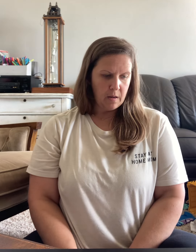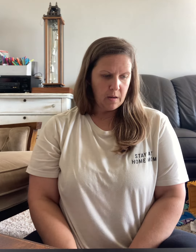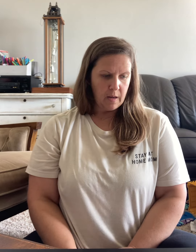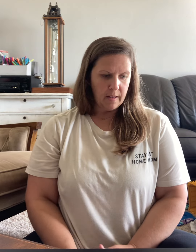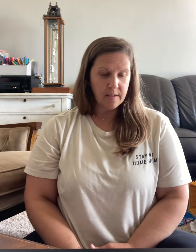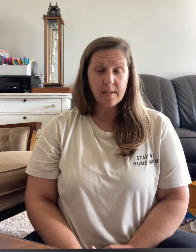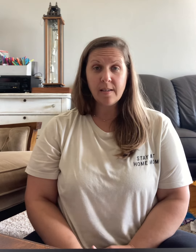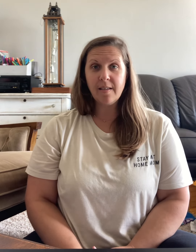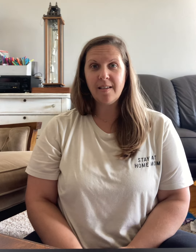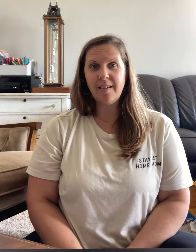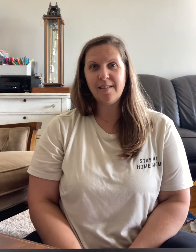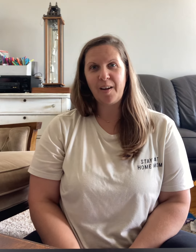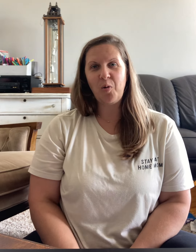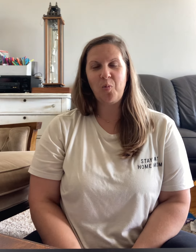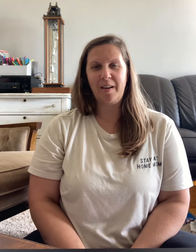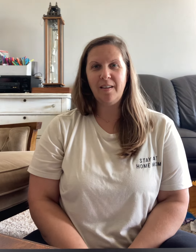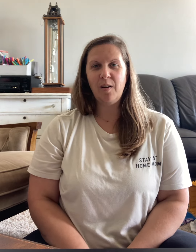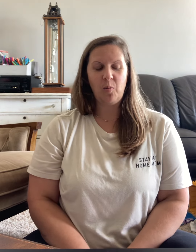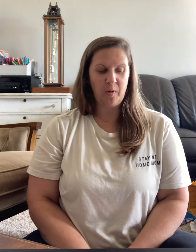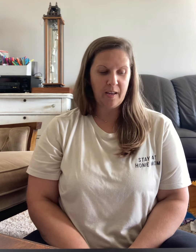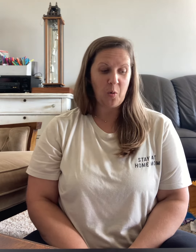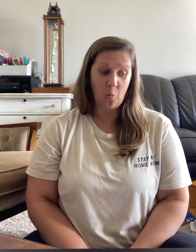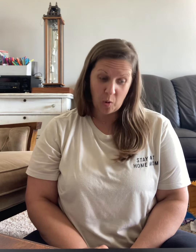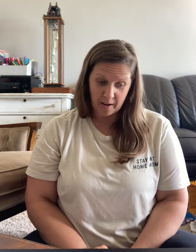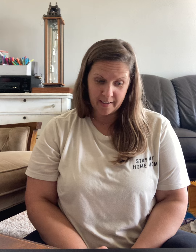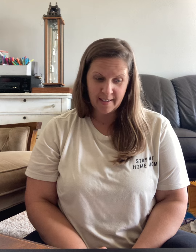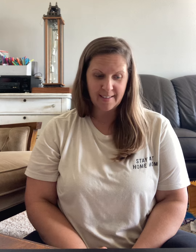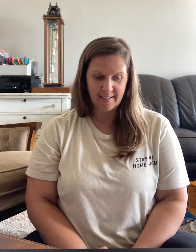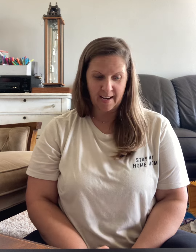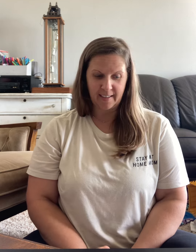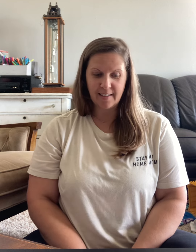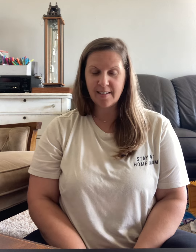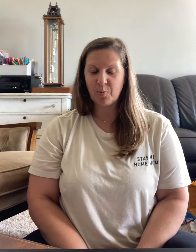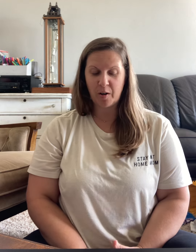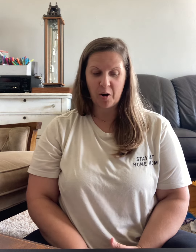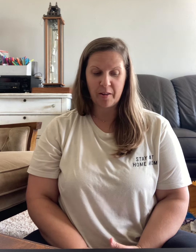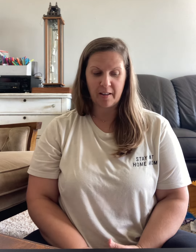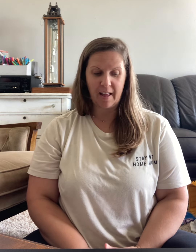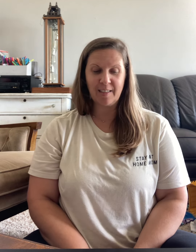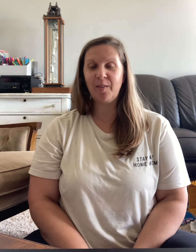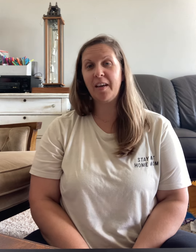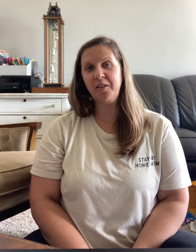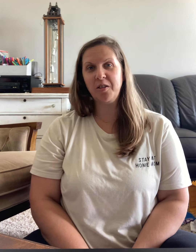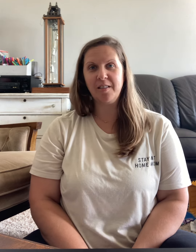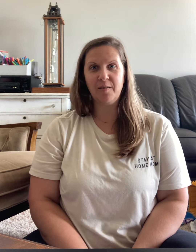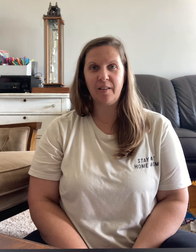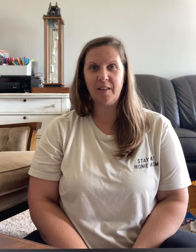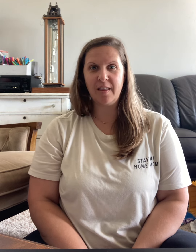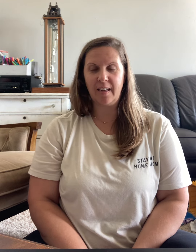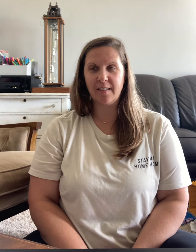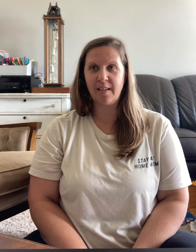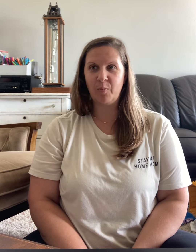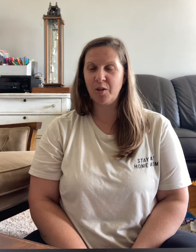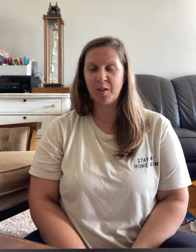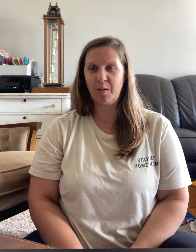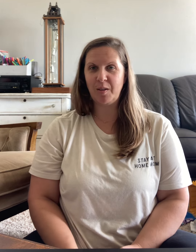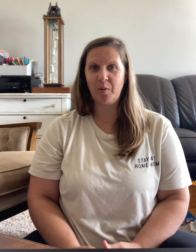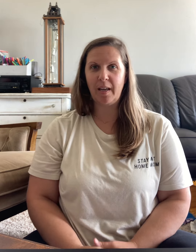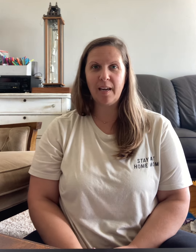this is CC cycle one week one science what are the classifications of living things and we're just going to be doing hand